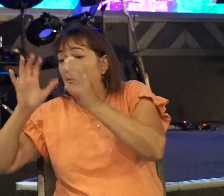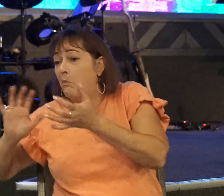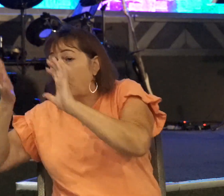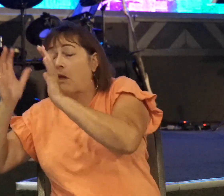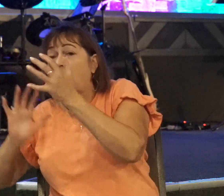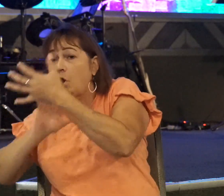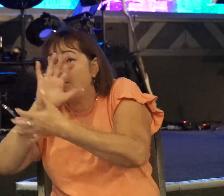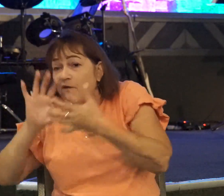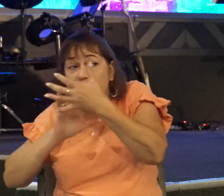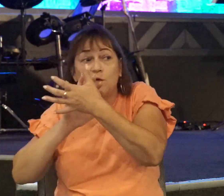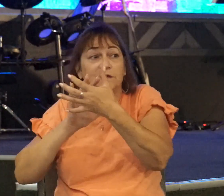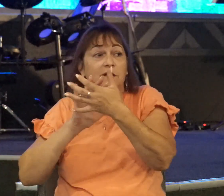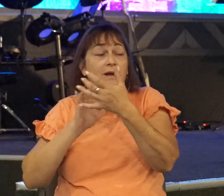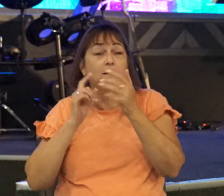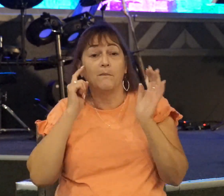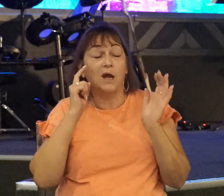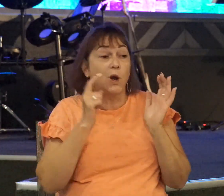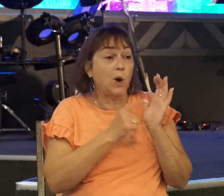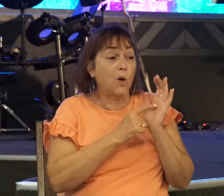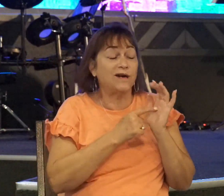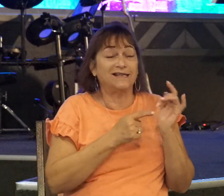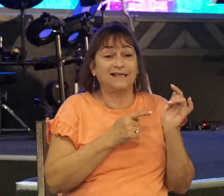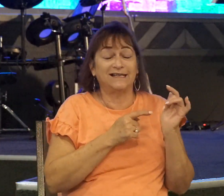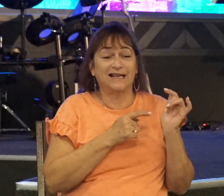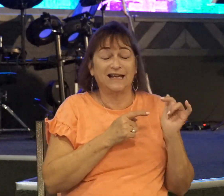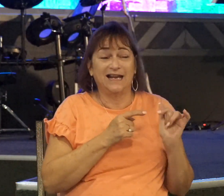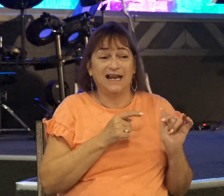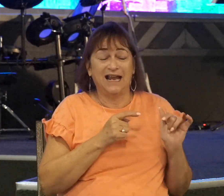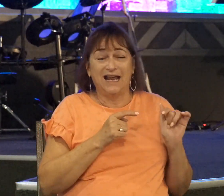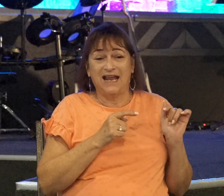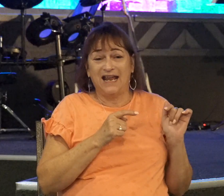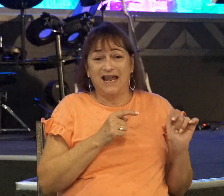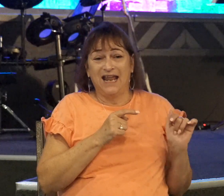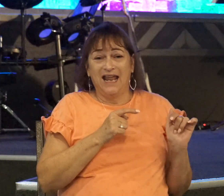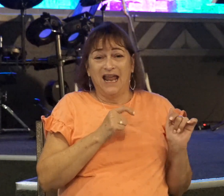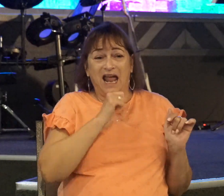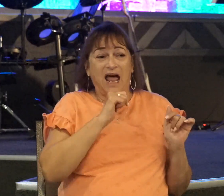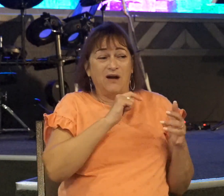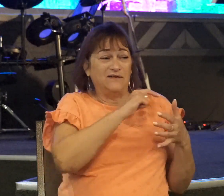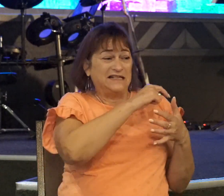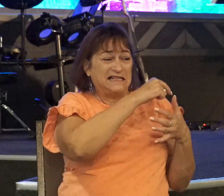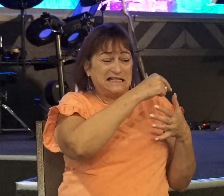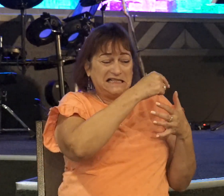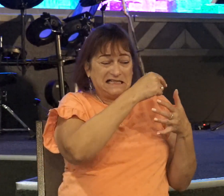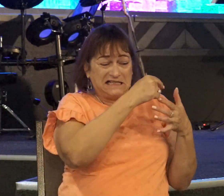But notice how out of sync, out of tune, Saul is with God.